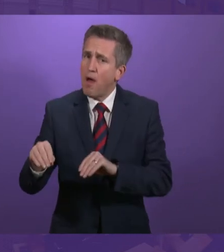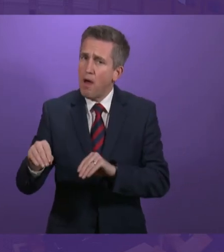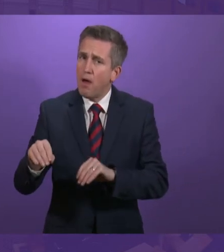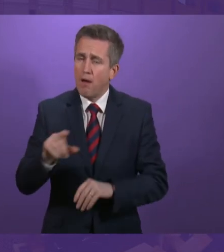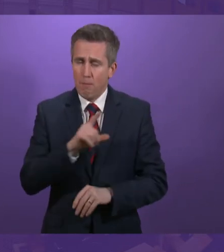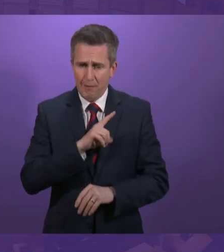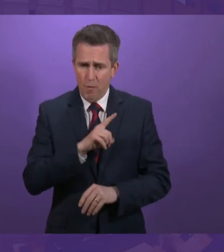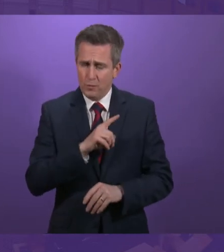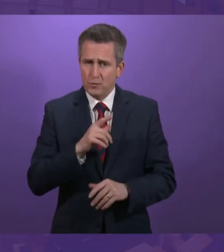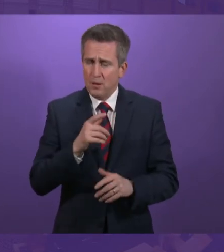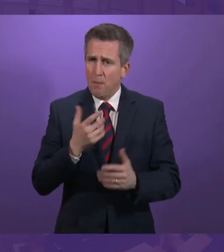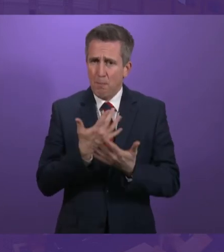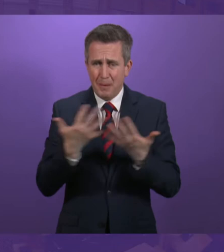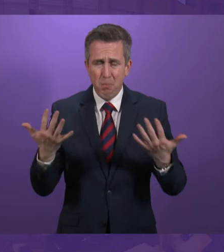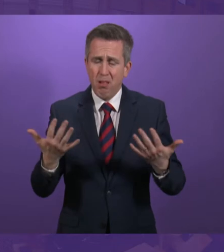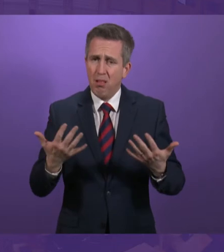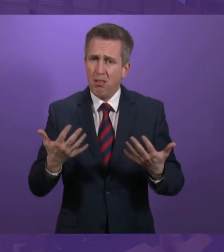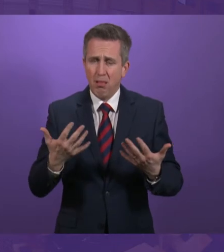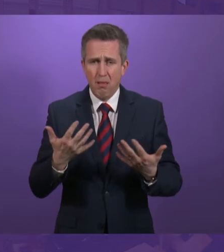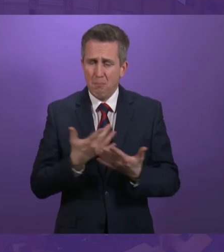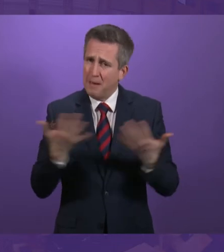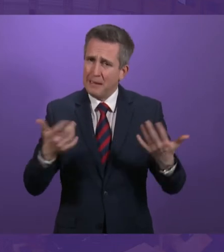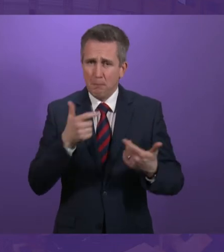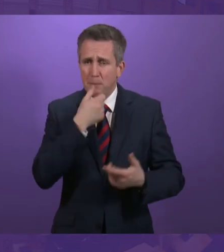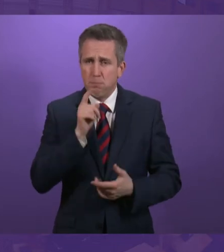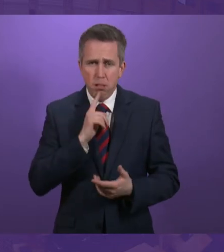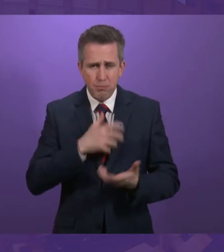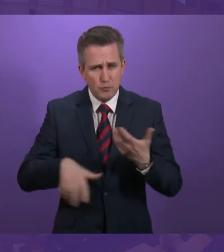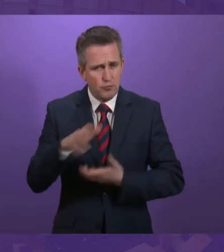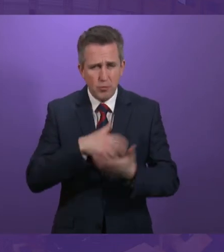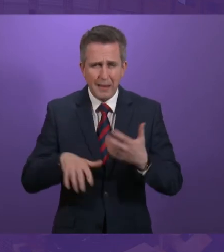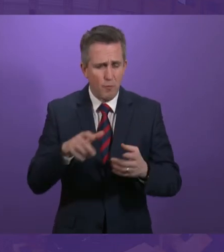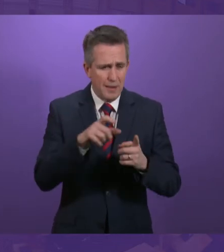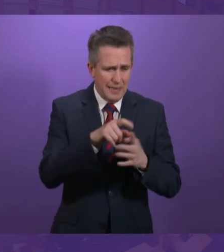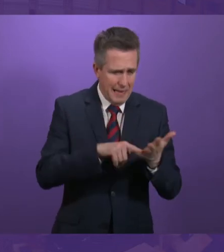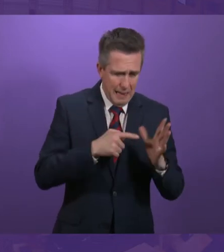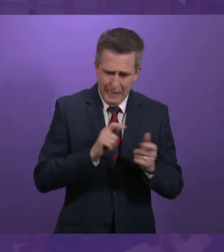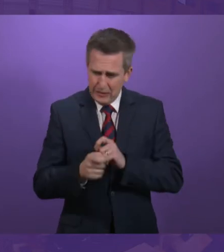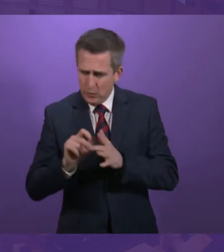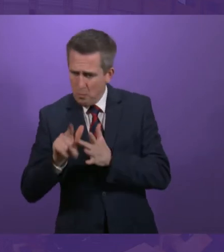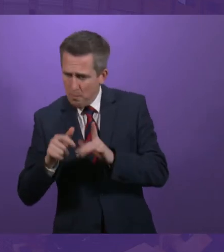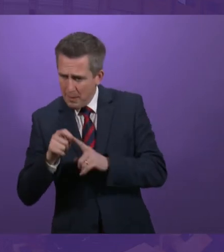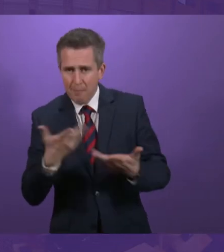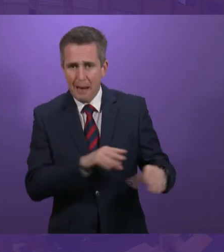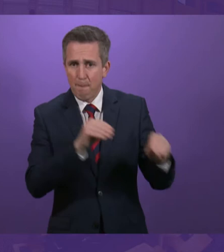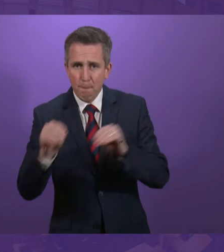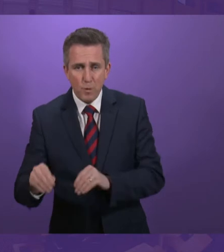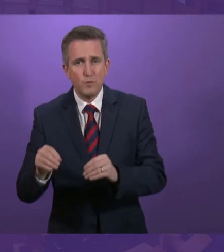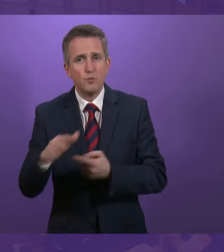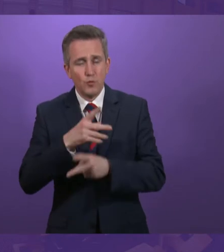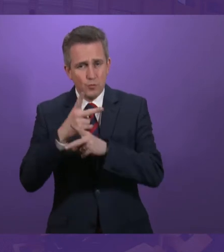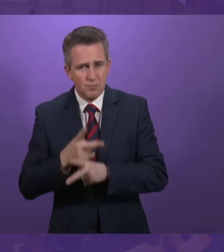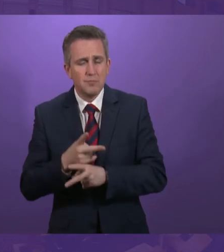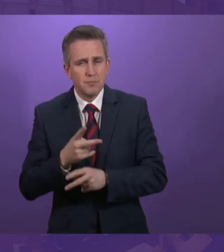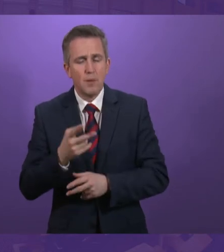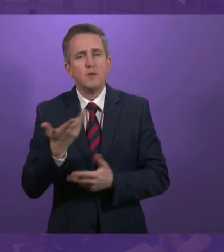very difficult and distressing experiences in the past. What we've ensured and committed to again today is that